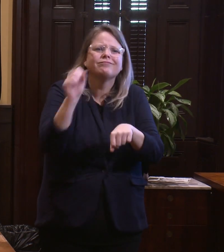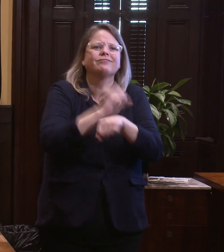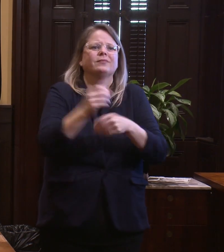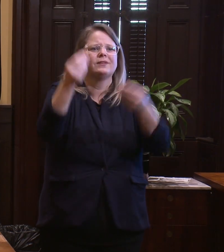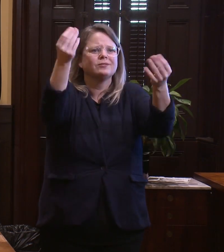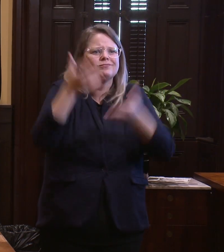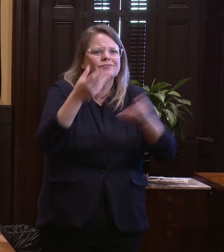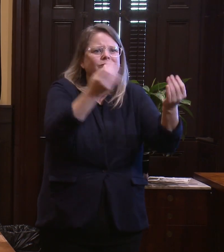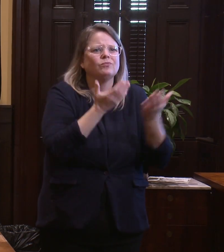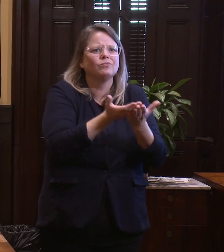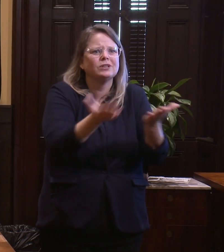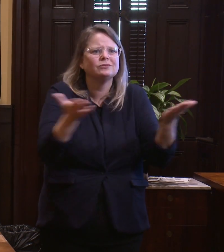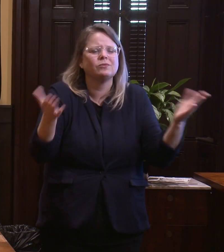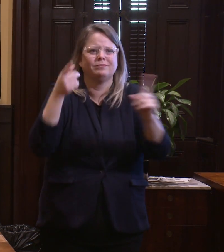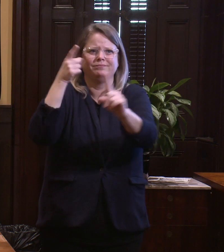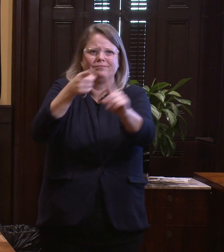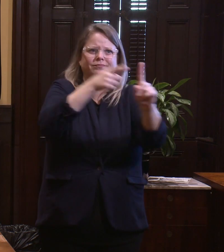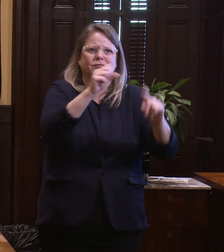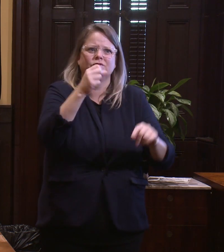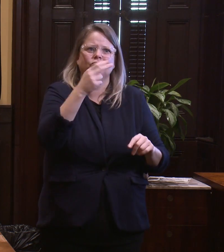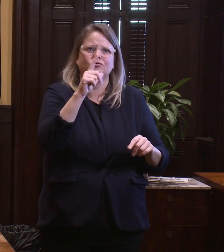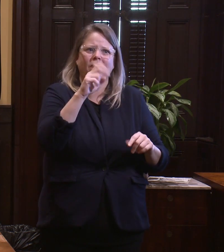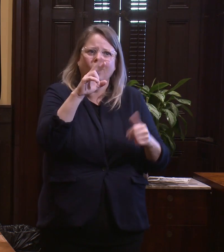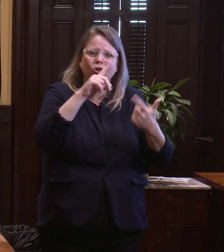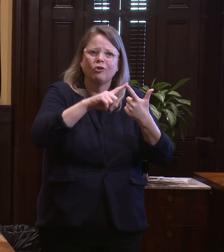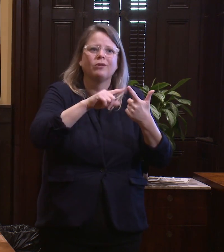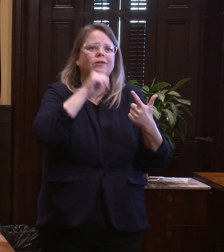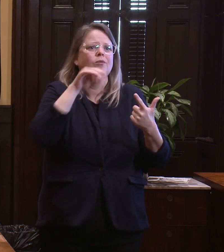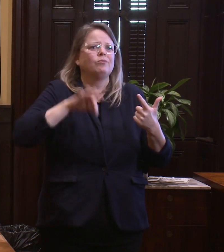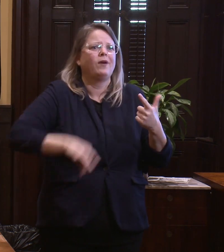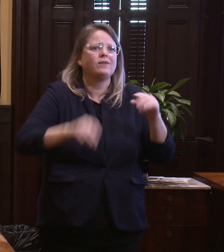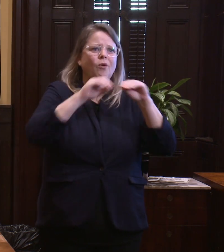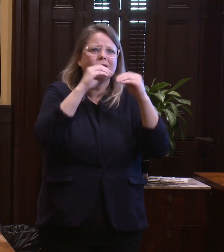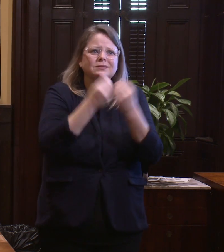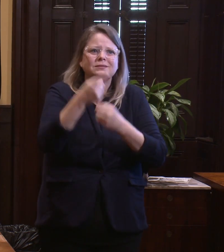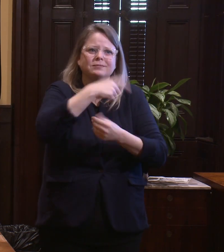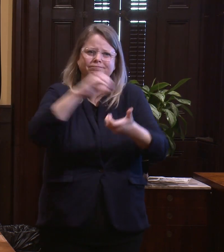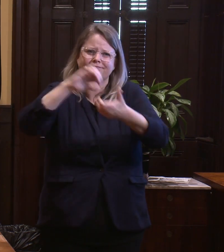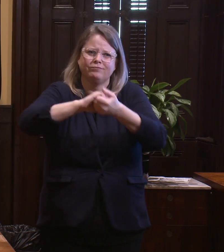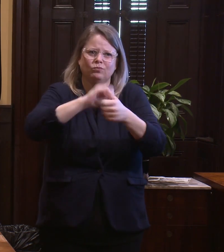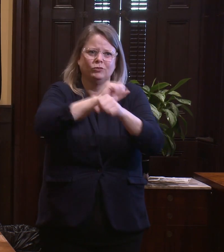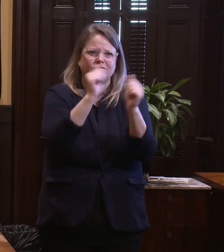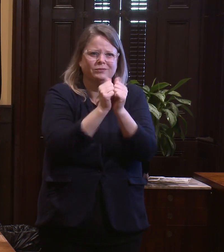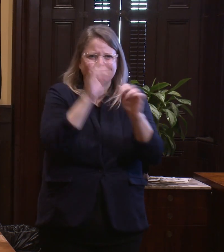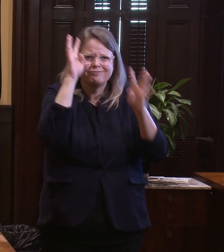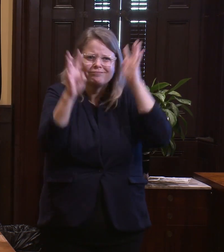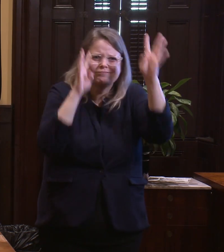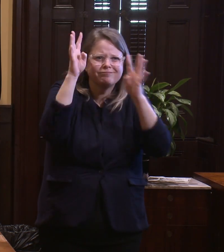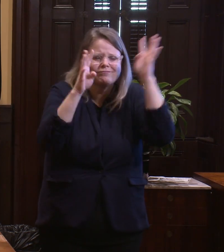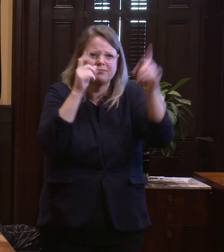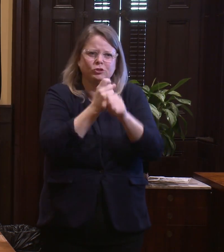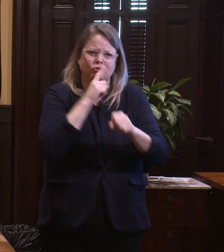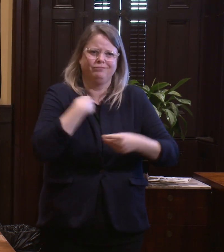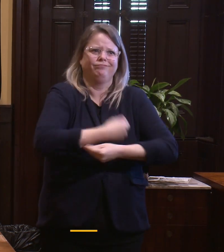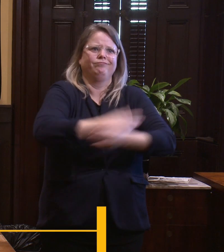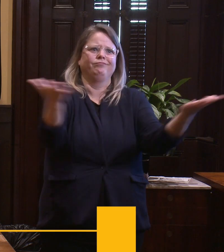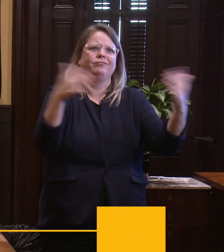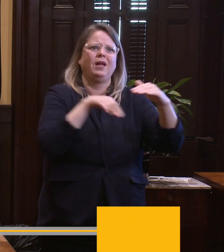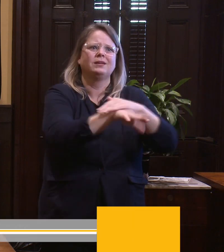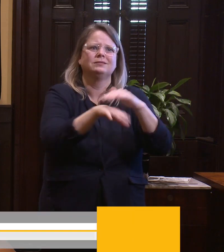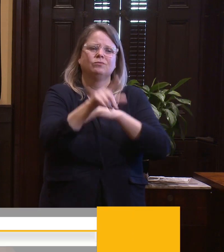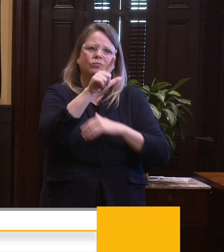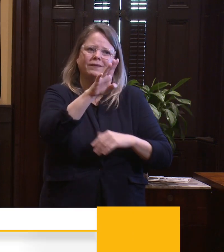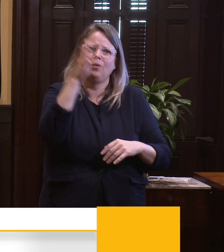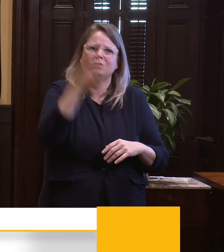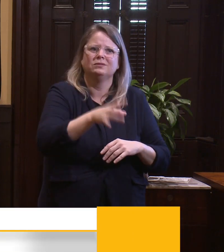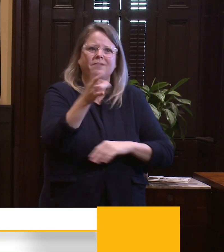which are non-profits and who continue to operate and provide services and shelter 24-7. Our day centers, we